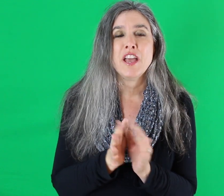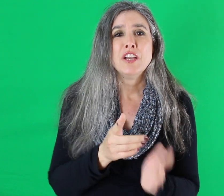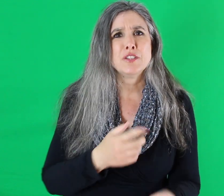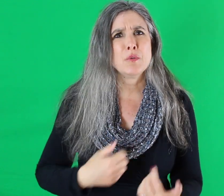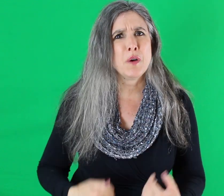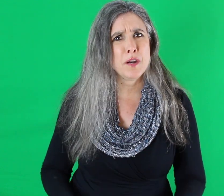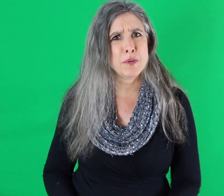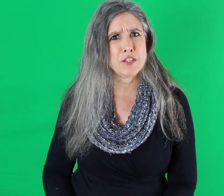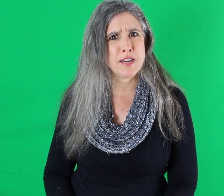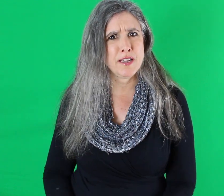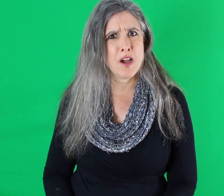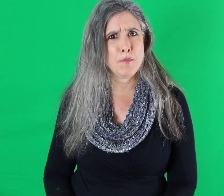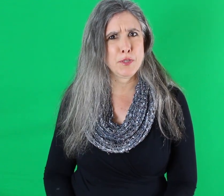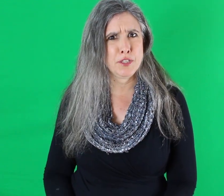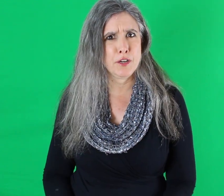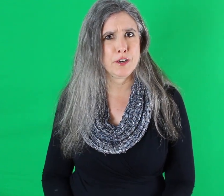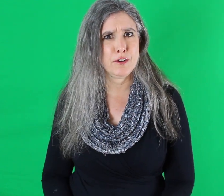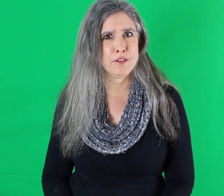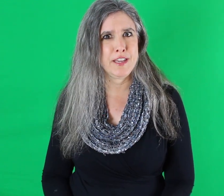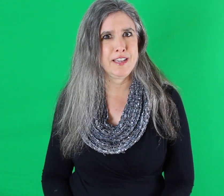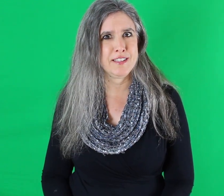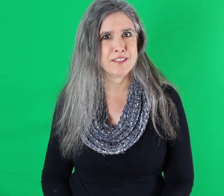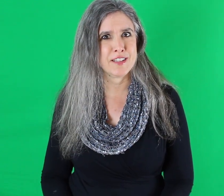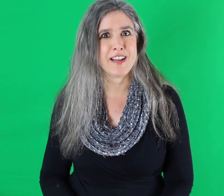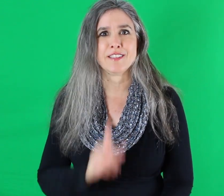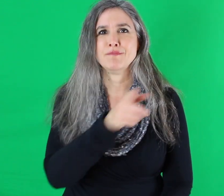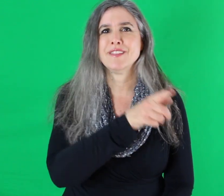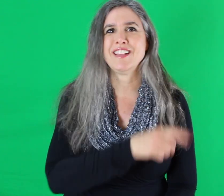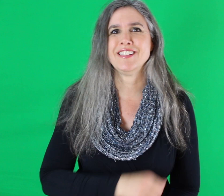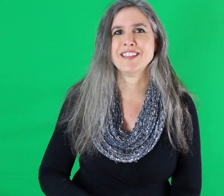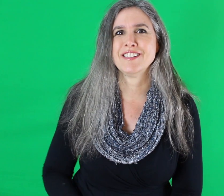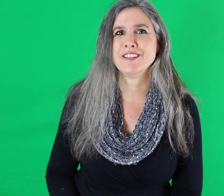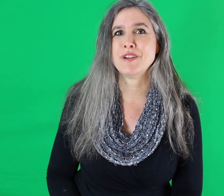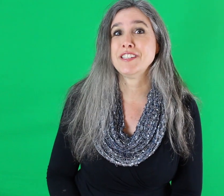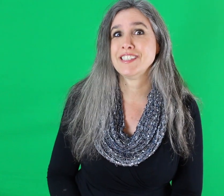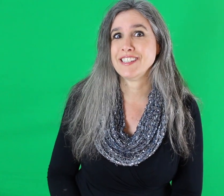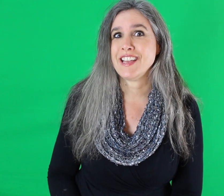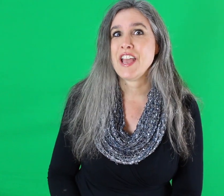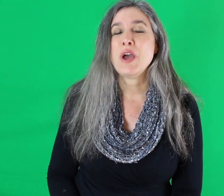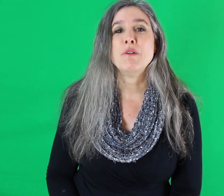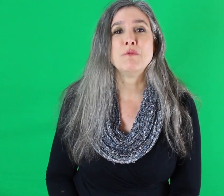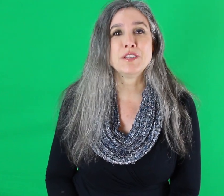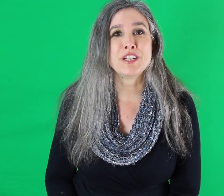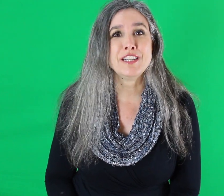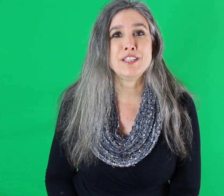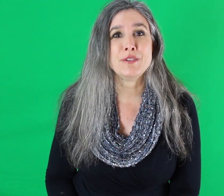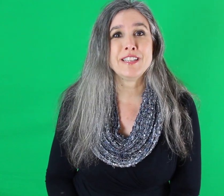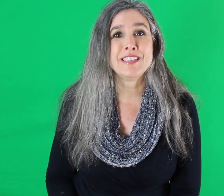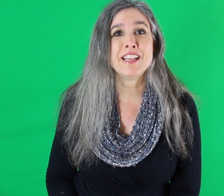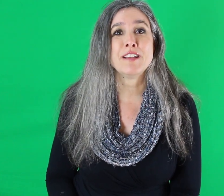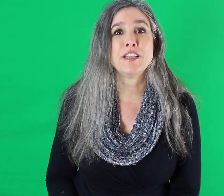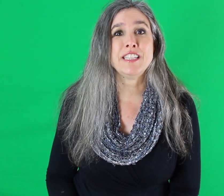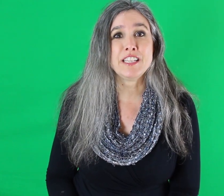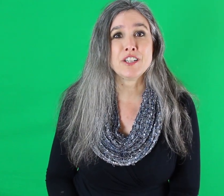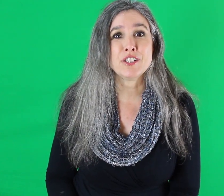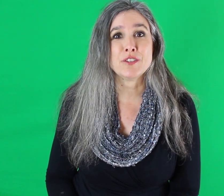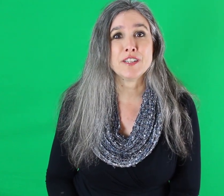So what are we trying to accomplish in our critical thinking skills class? That's an excellent question. What we're trying to do is teach our children